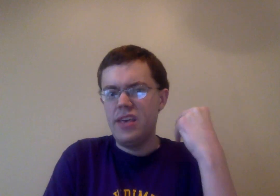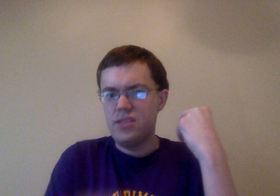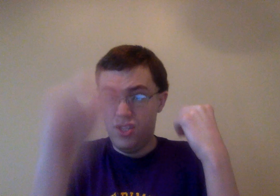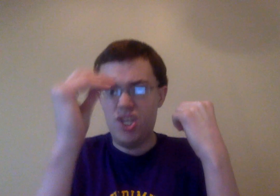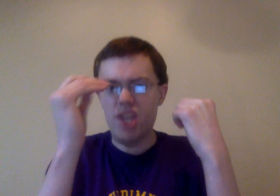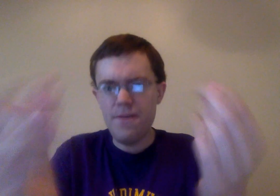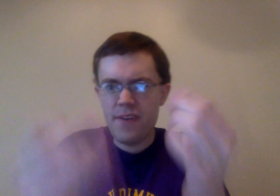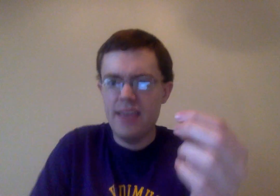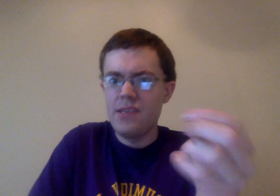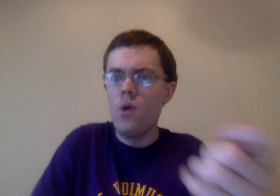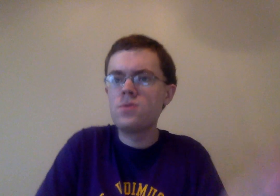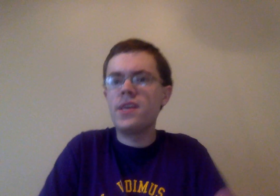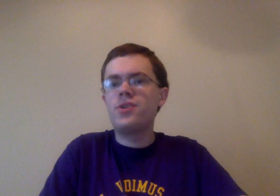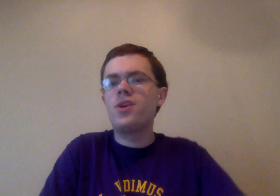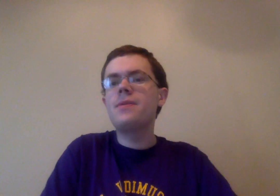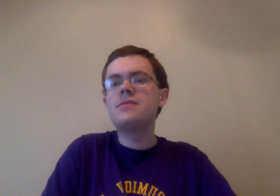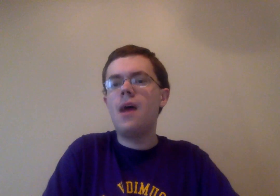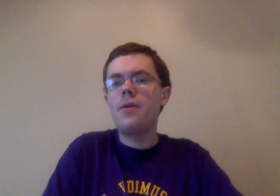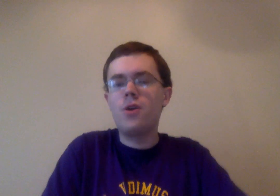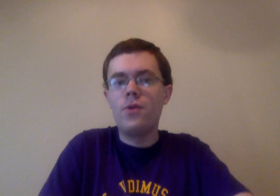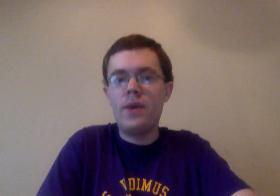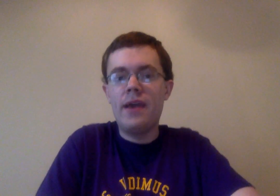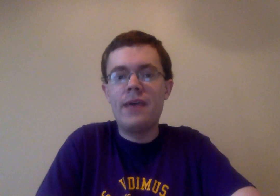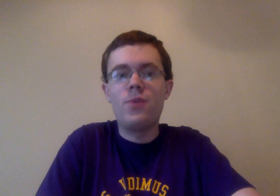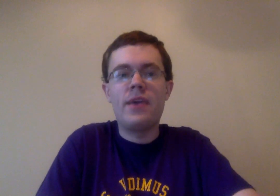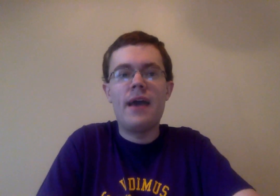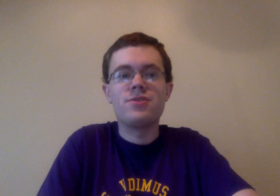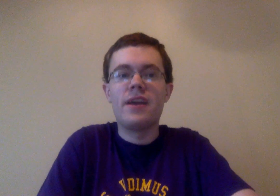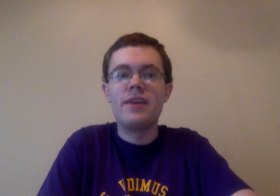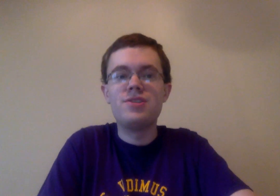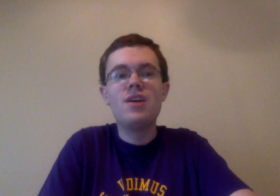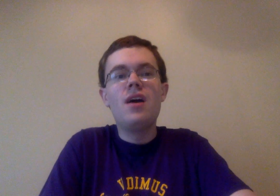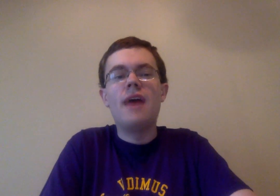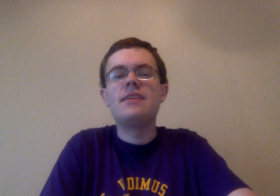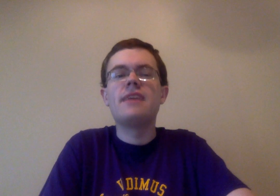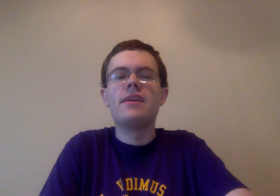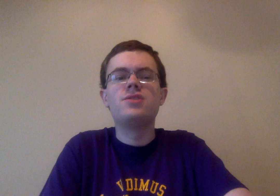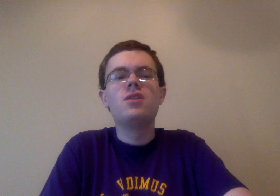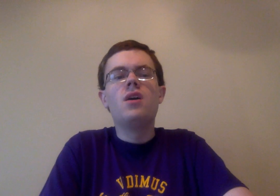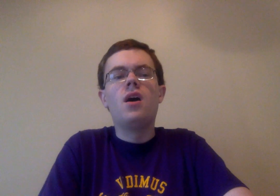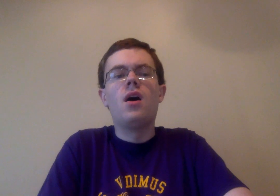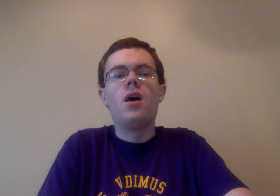is significantly older than her. I'm gonna, I'm gonna go on the wiki, I doubt the wiki has her age, has his age, um,